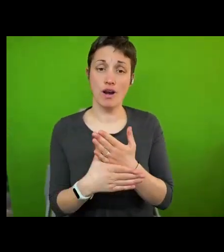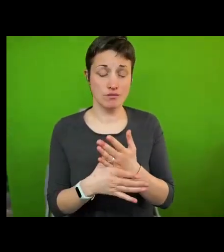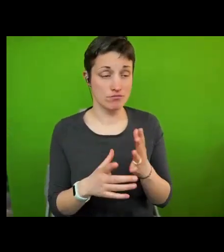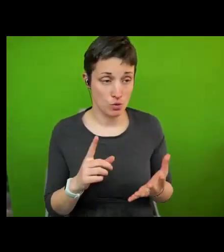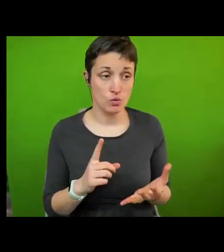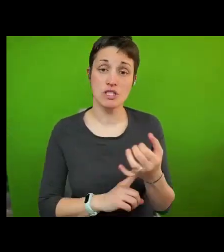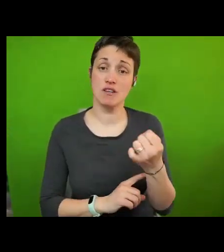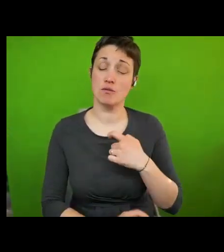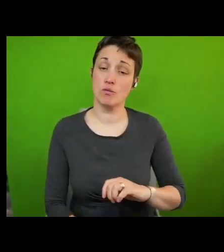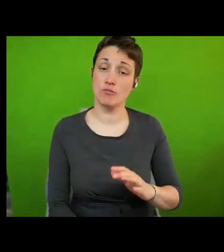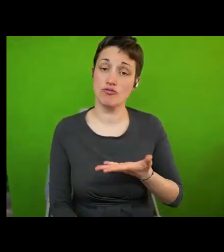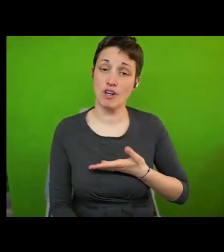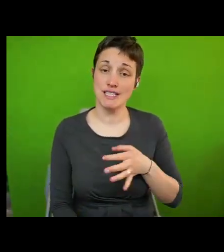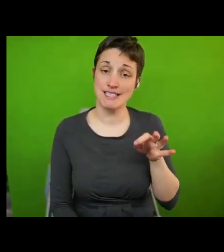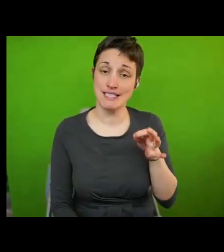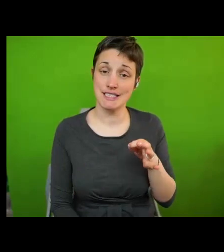a human rights city